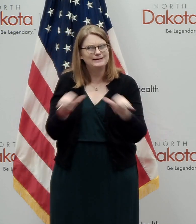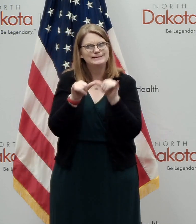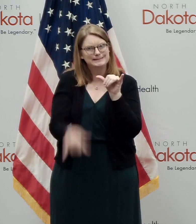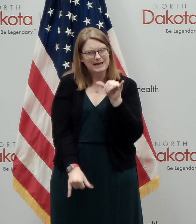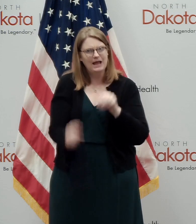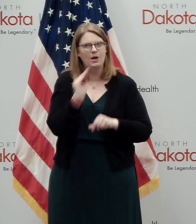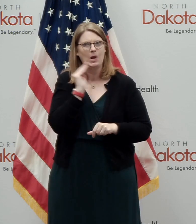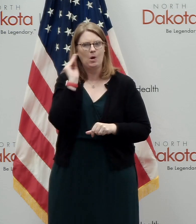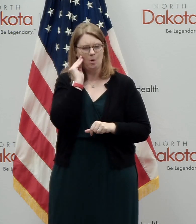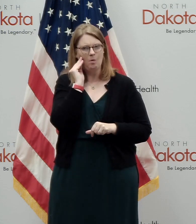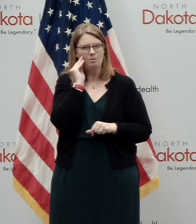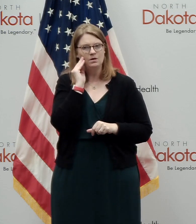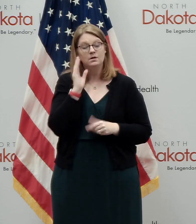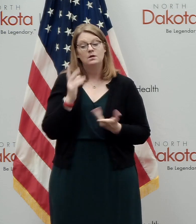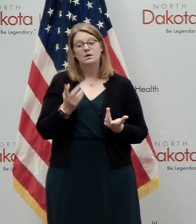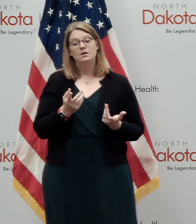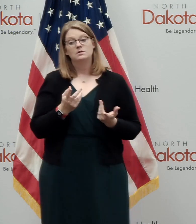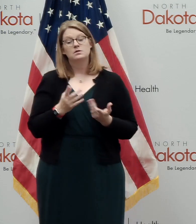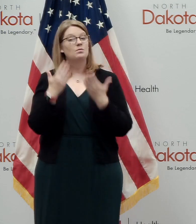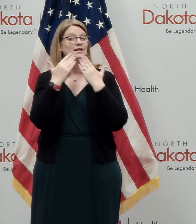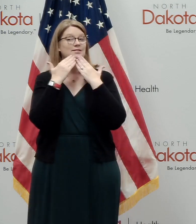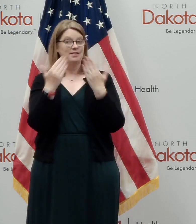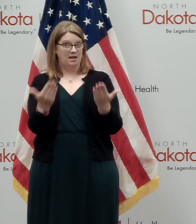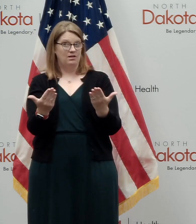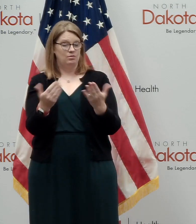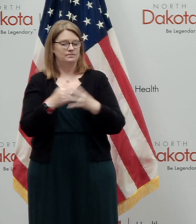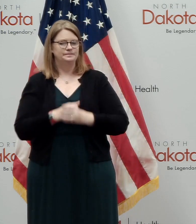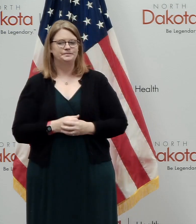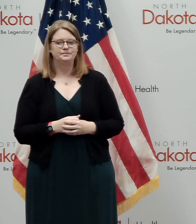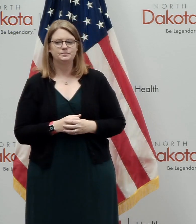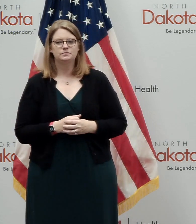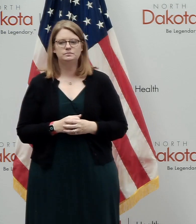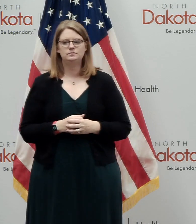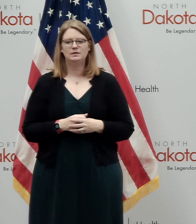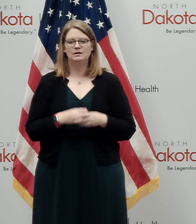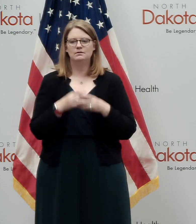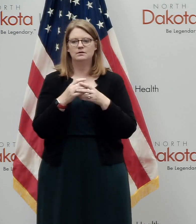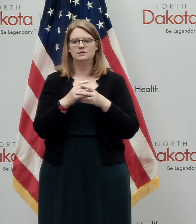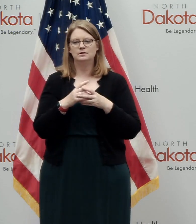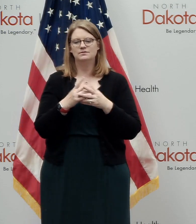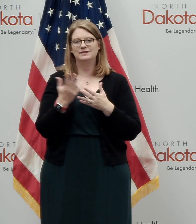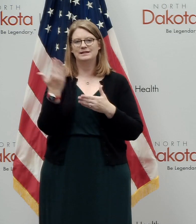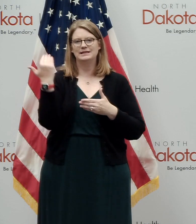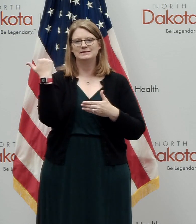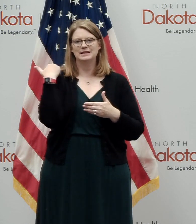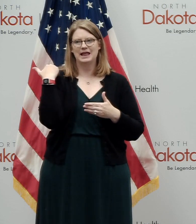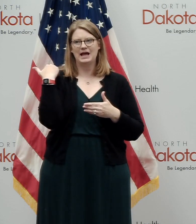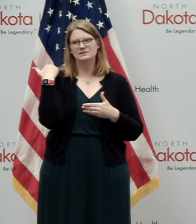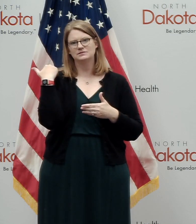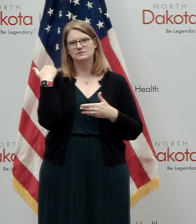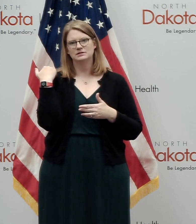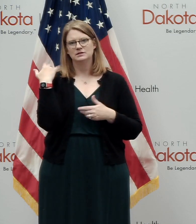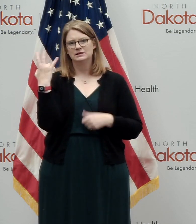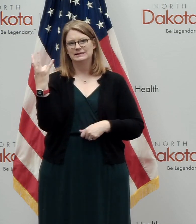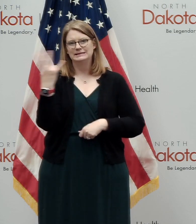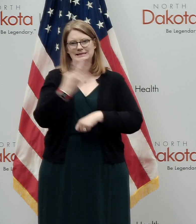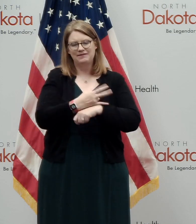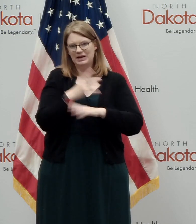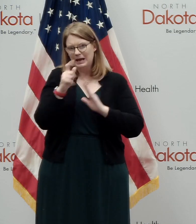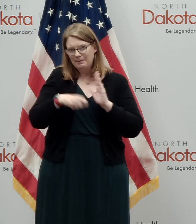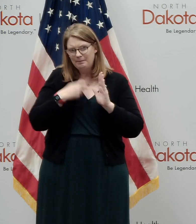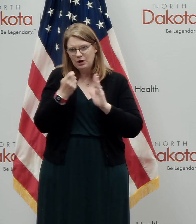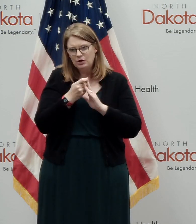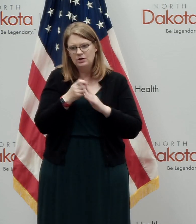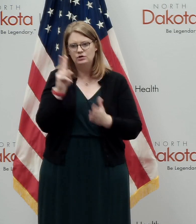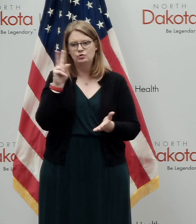So again, thank you for what you're doing. When we take a look at the numbers from this last, over the last seven day period,